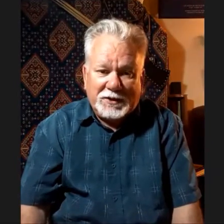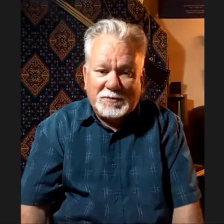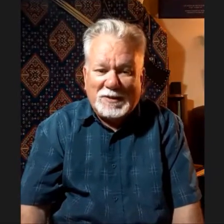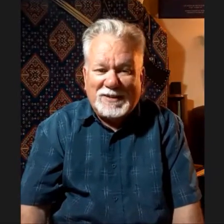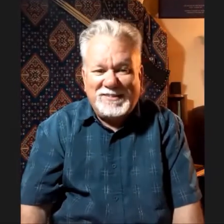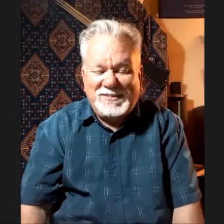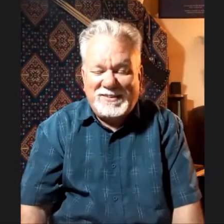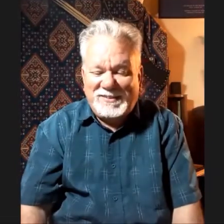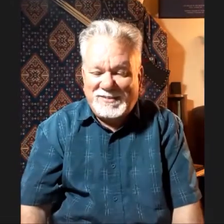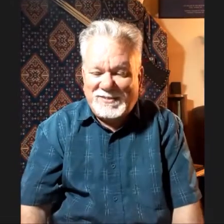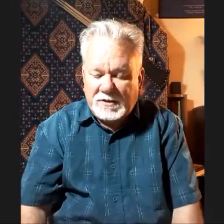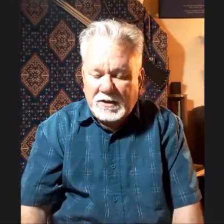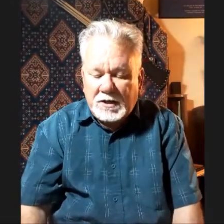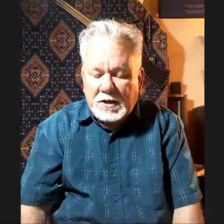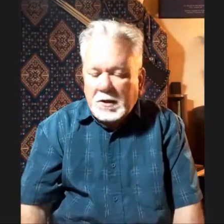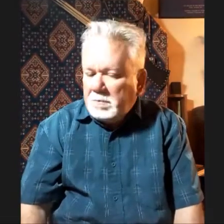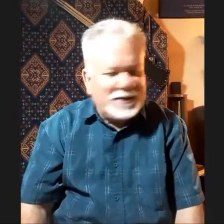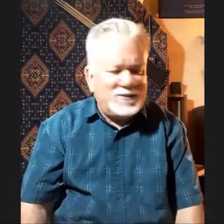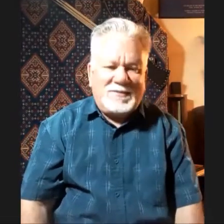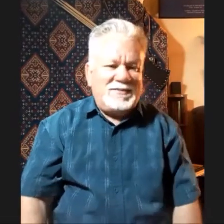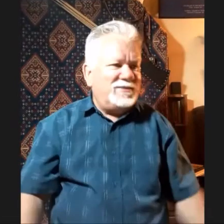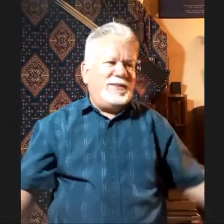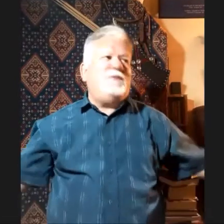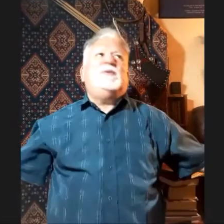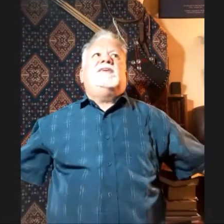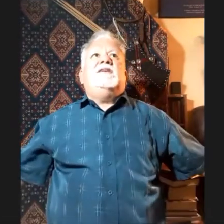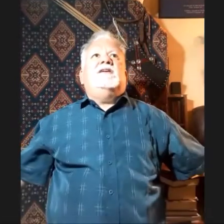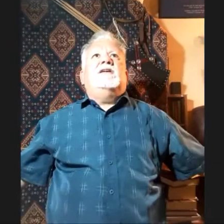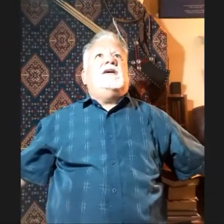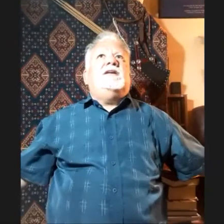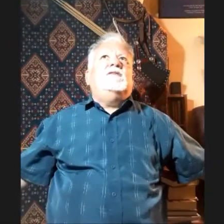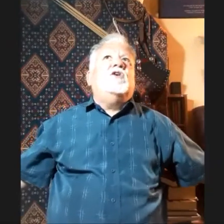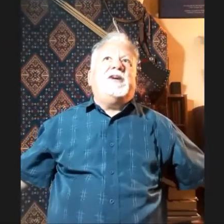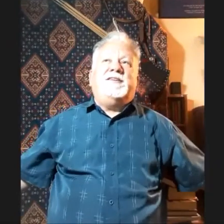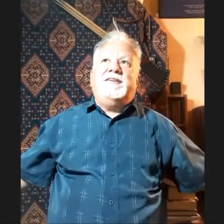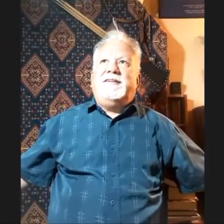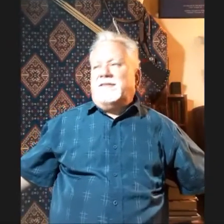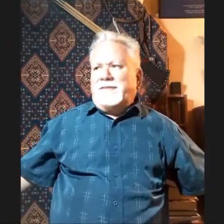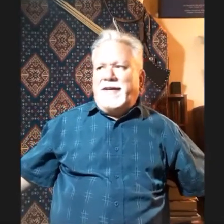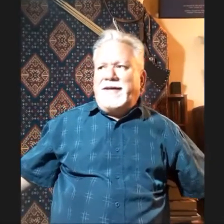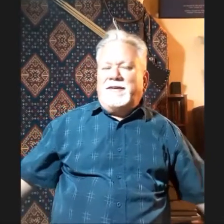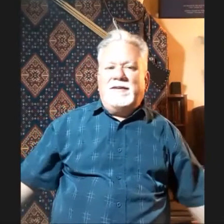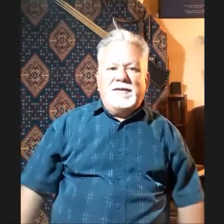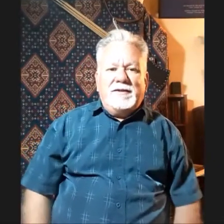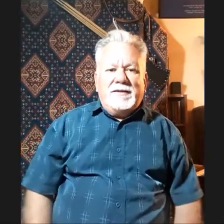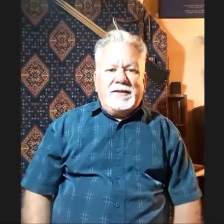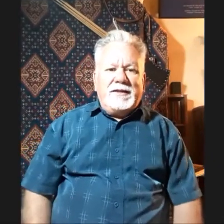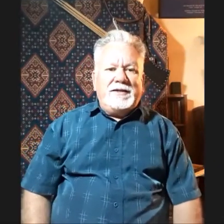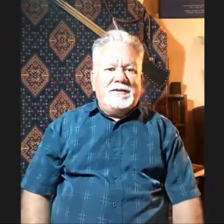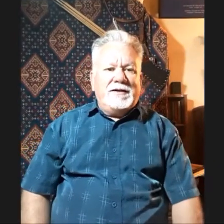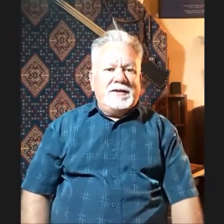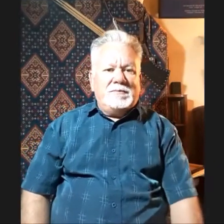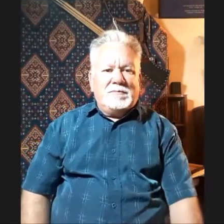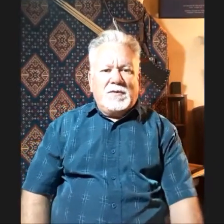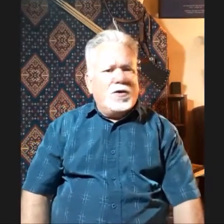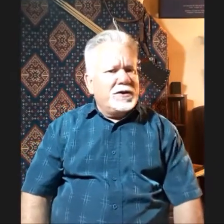to pass these ideas on. But it was in 1910 in Oregon